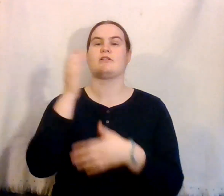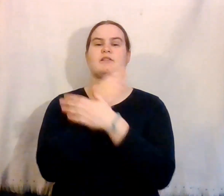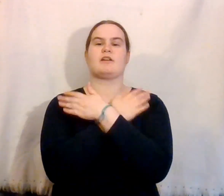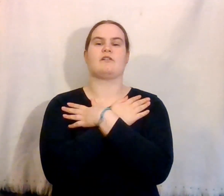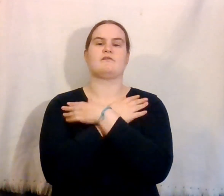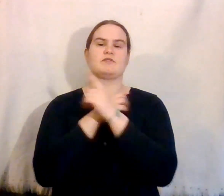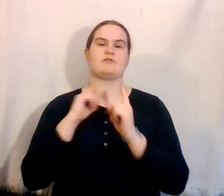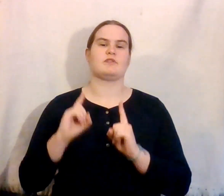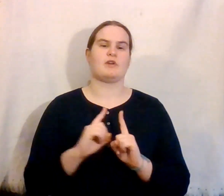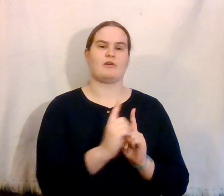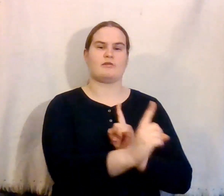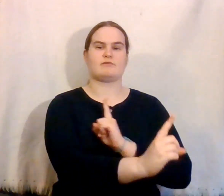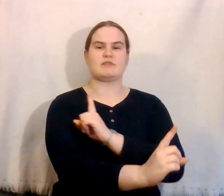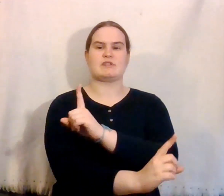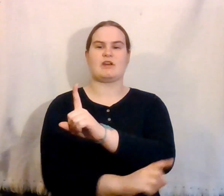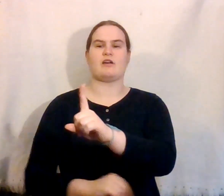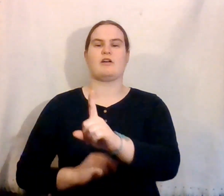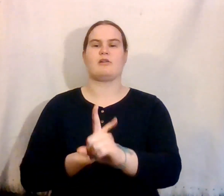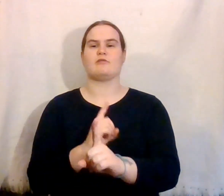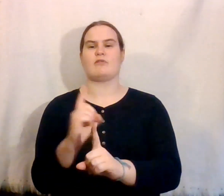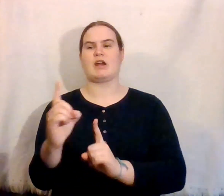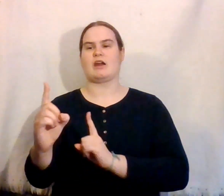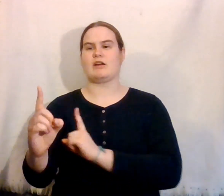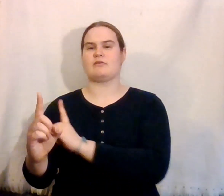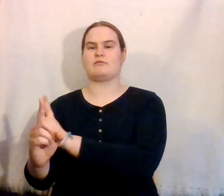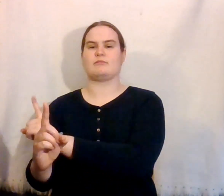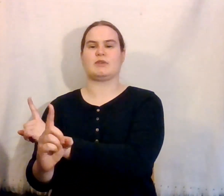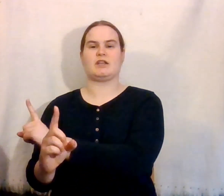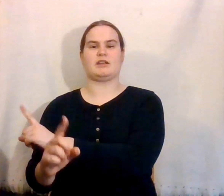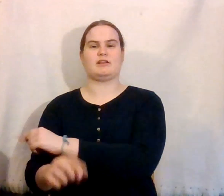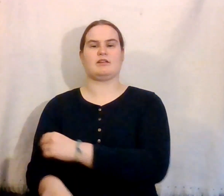love To those around me